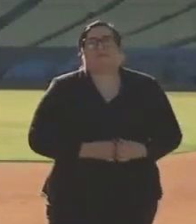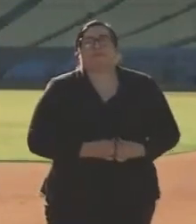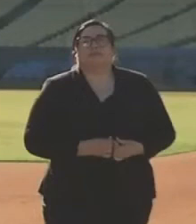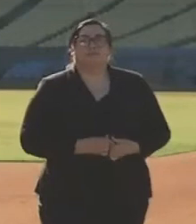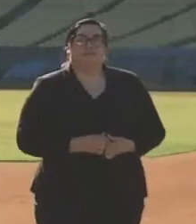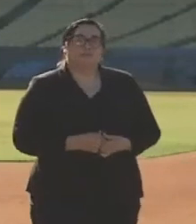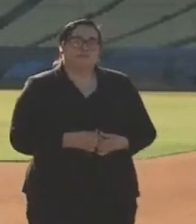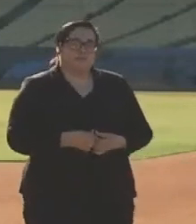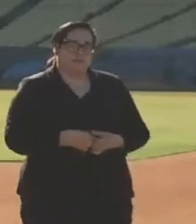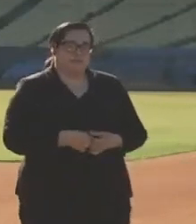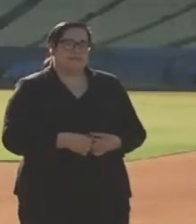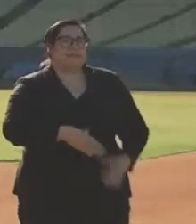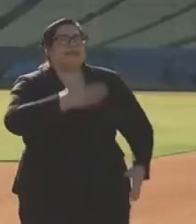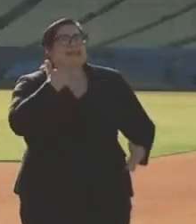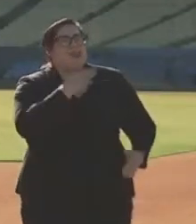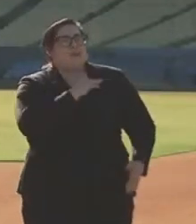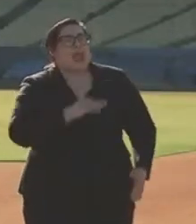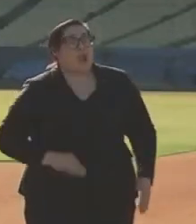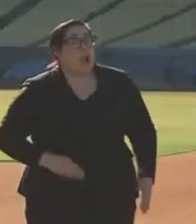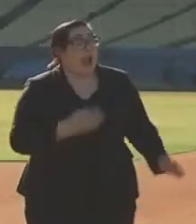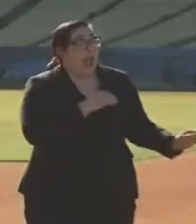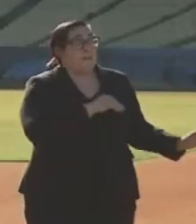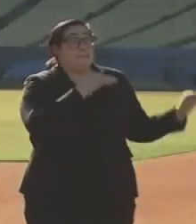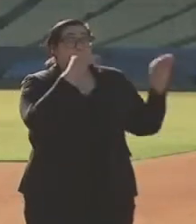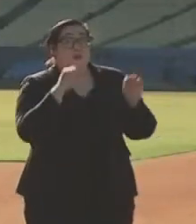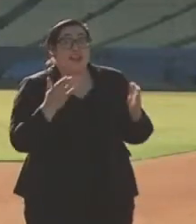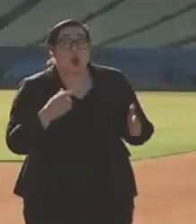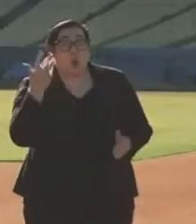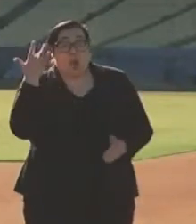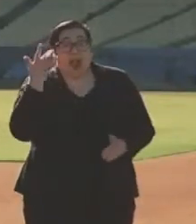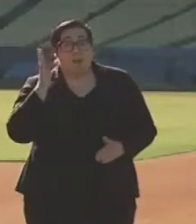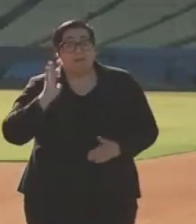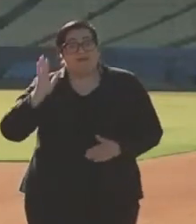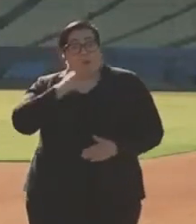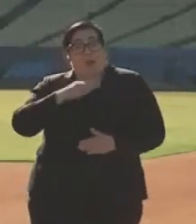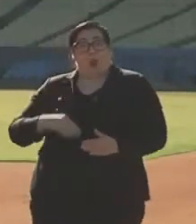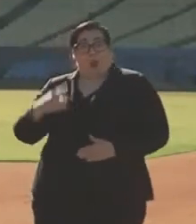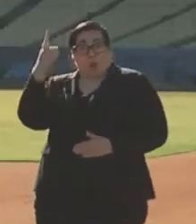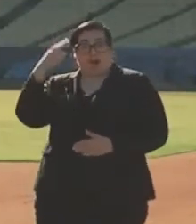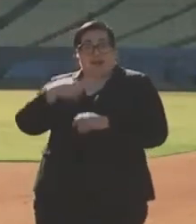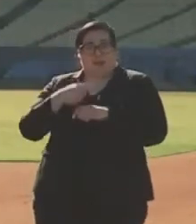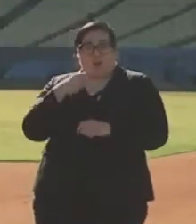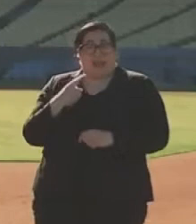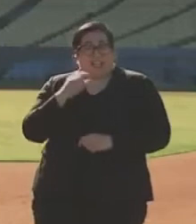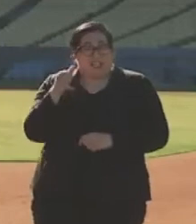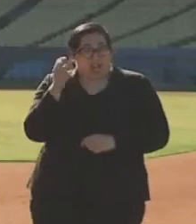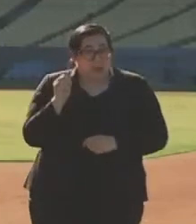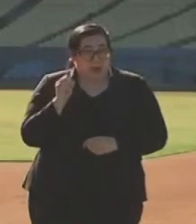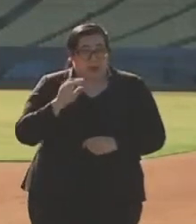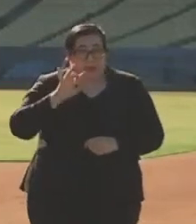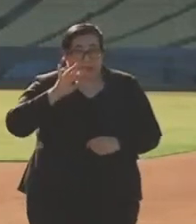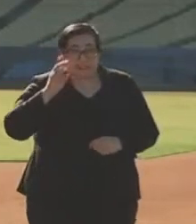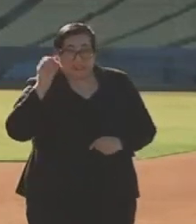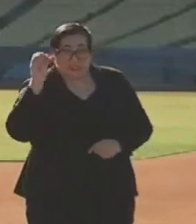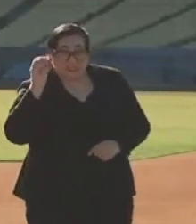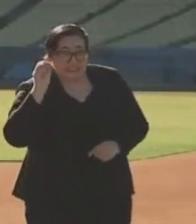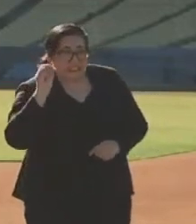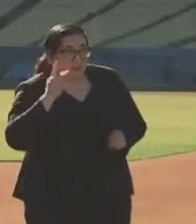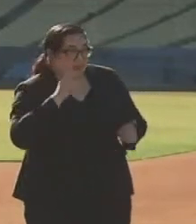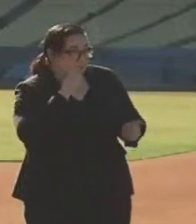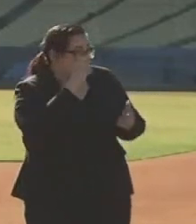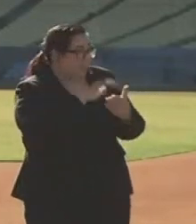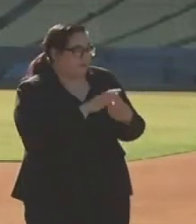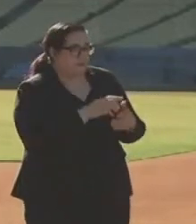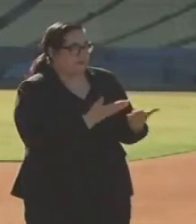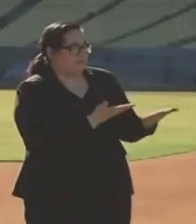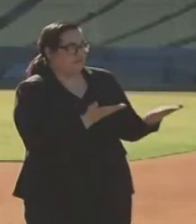Thank you, Mayor. I moved here because the mayor once told me that, you know, it's 86 in January here. People didn't believe him,